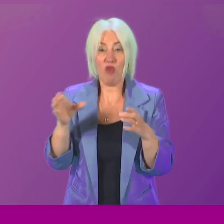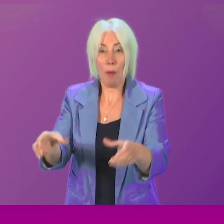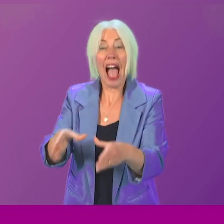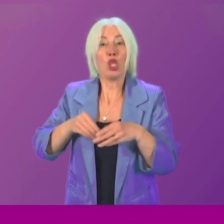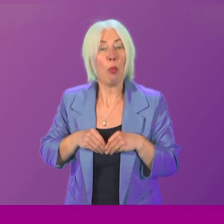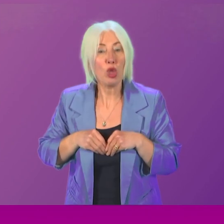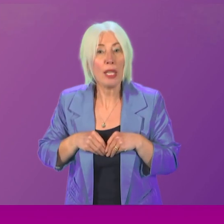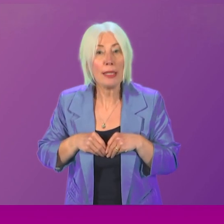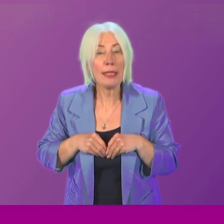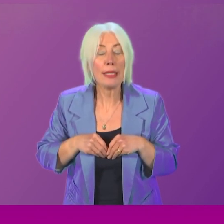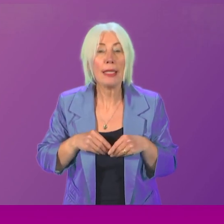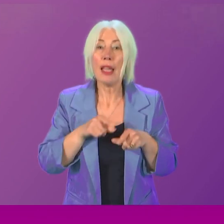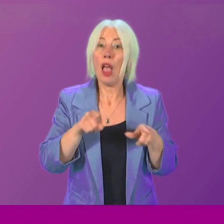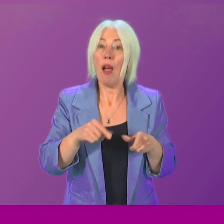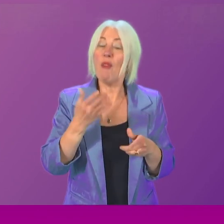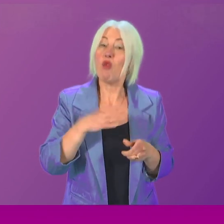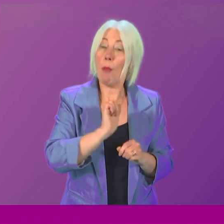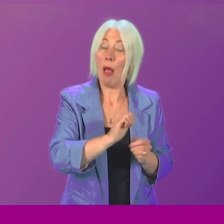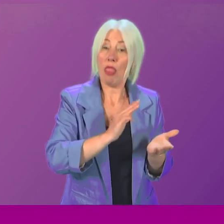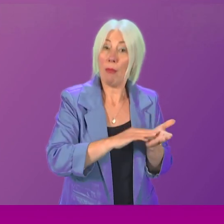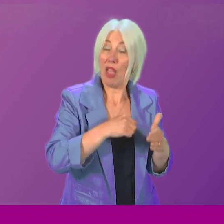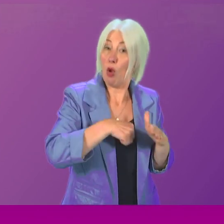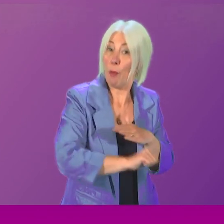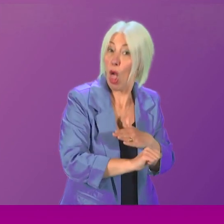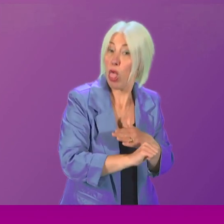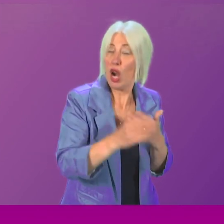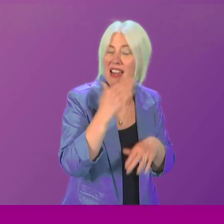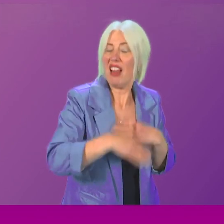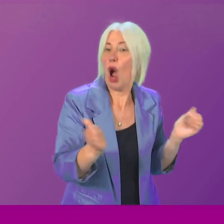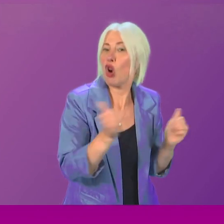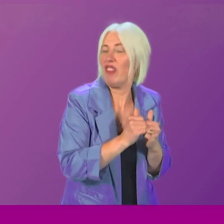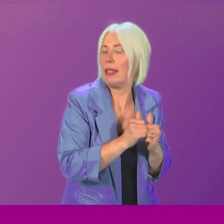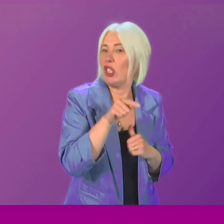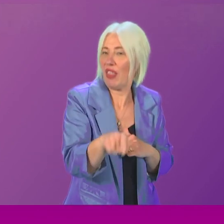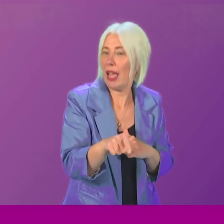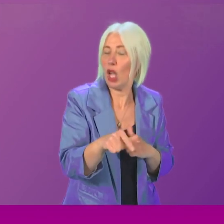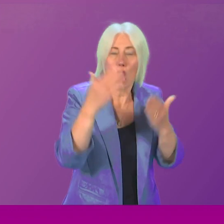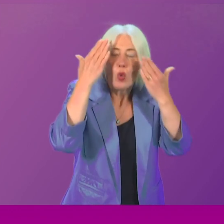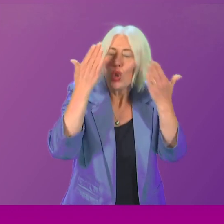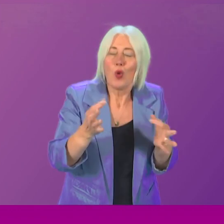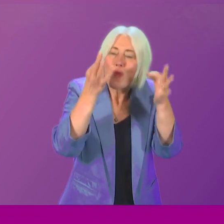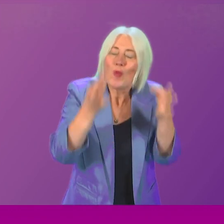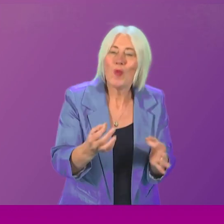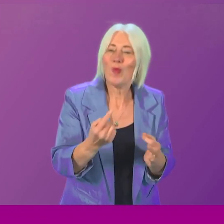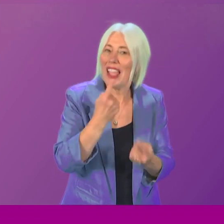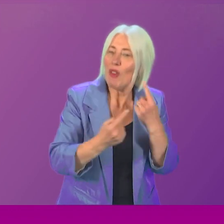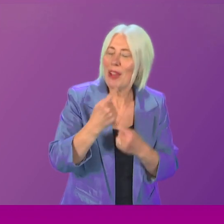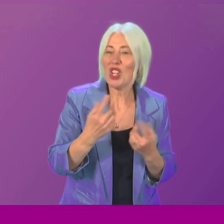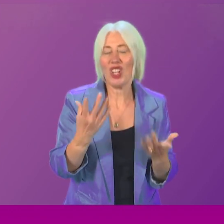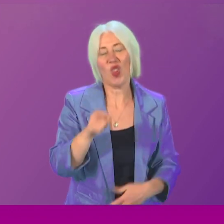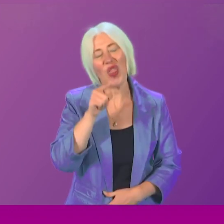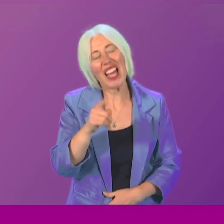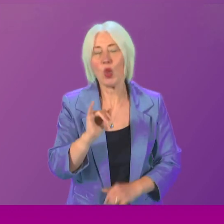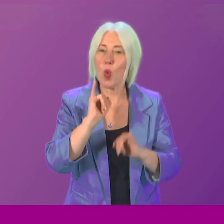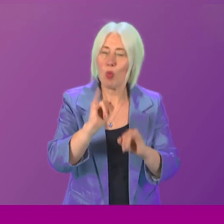without the birth mother's informed consent. So not knowing the precise data is, as I say, one of the